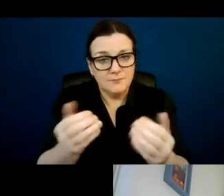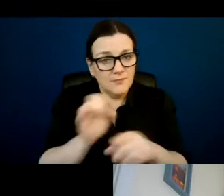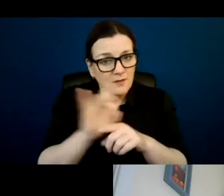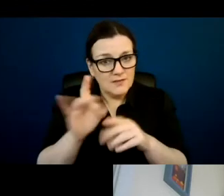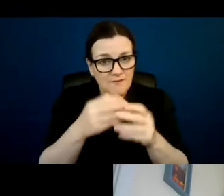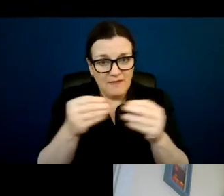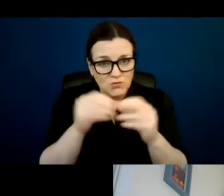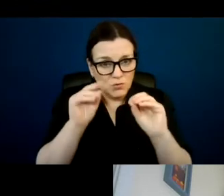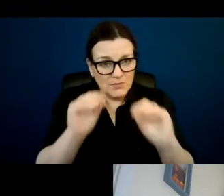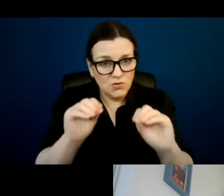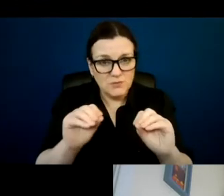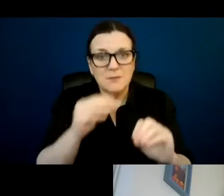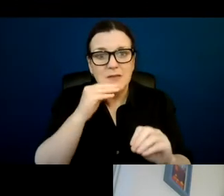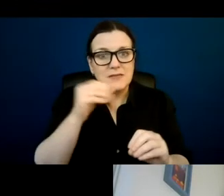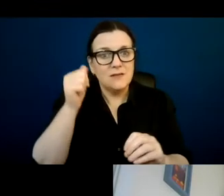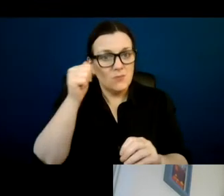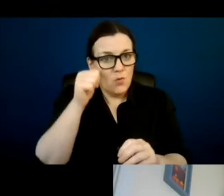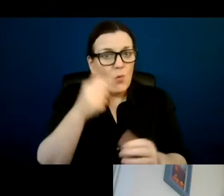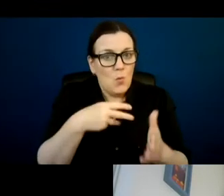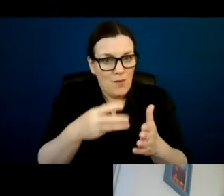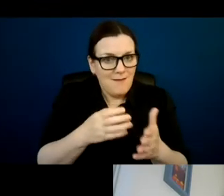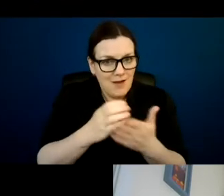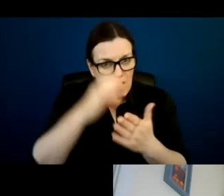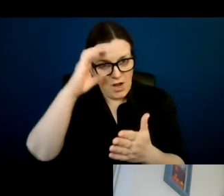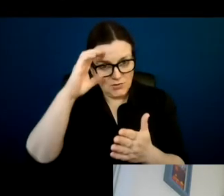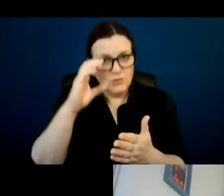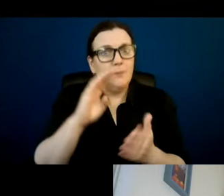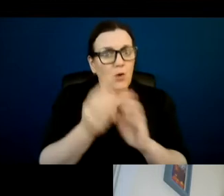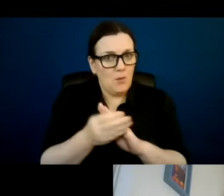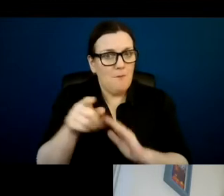while they're at college to become a doctor.